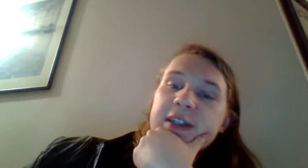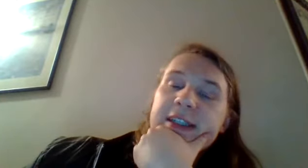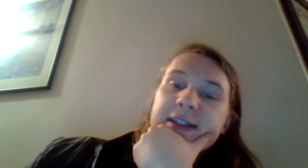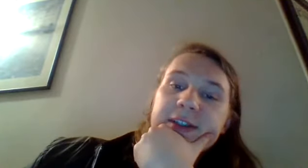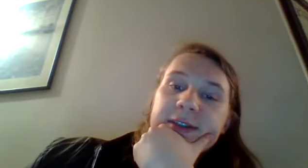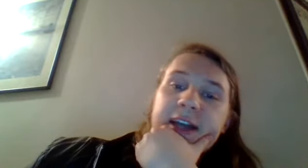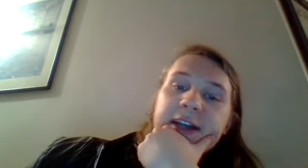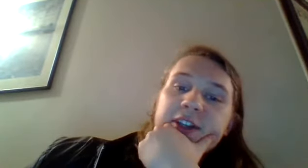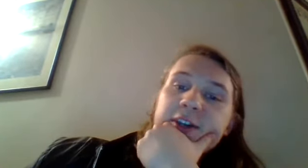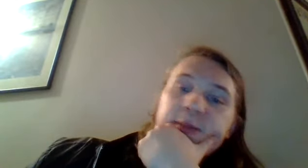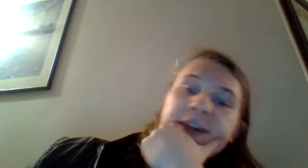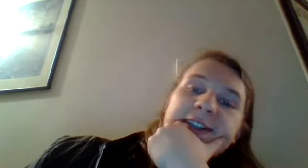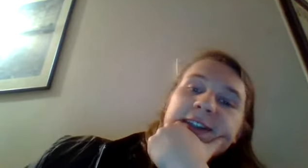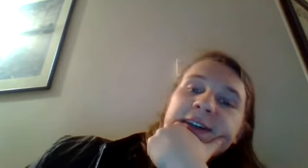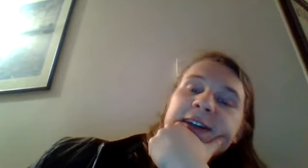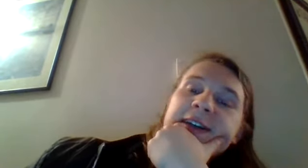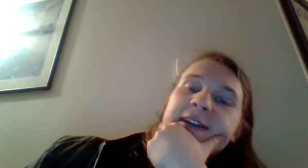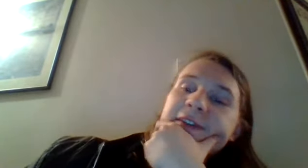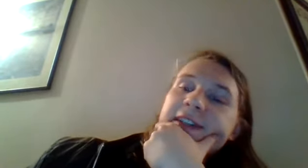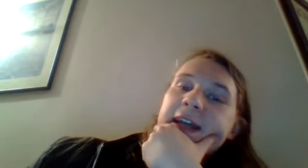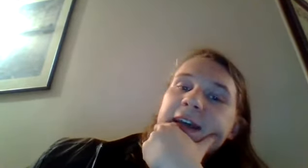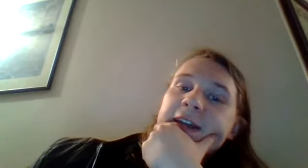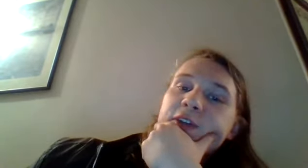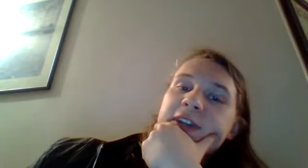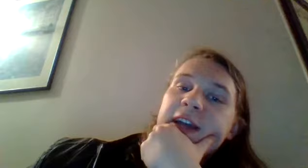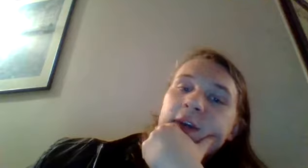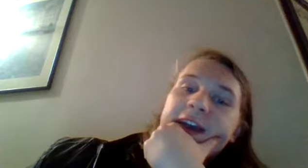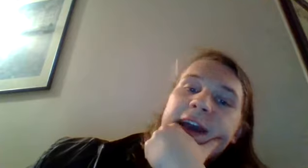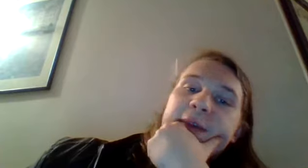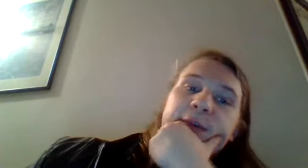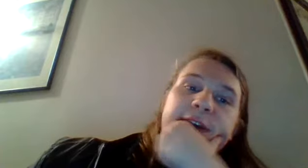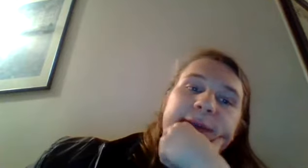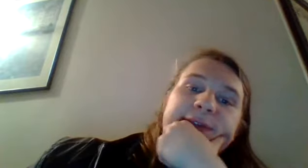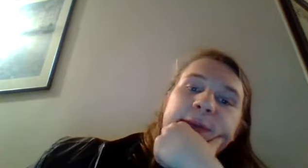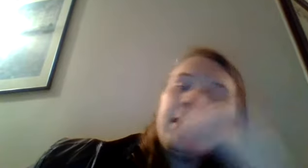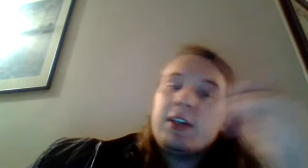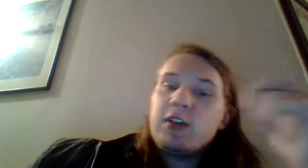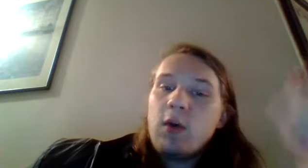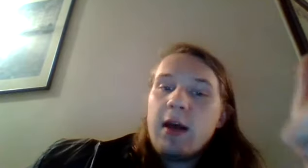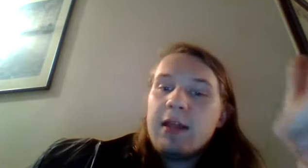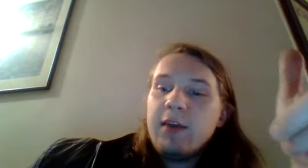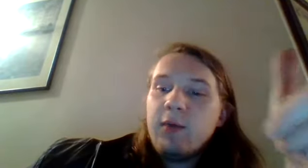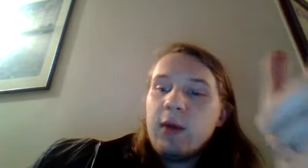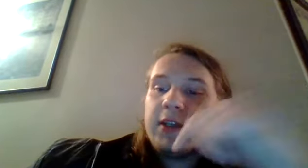it's an exciting change of pacing a different setting and understanding where kagame really comes from so uh thank you for watching